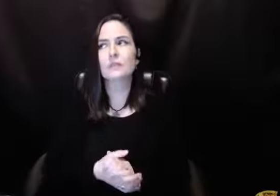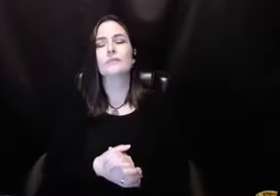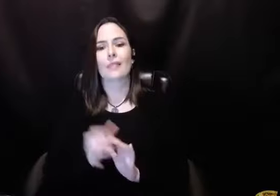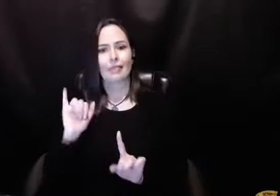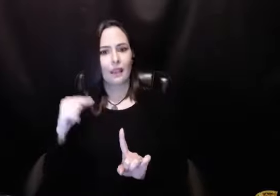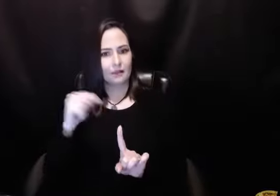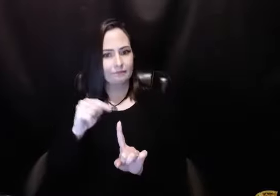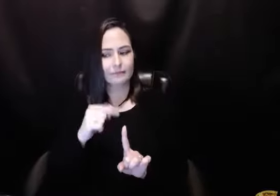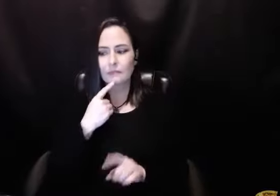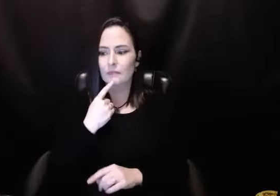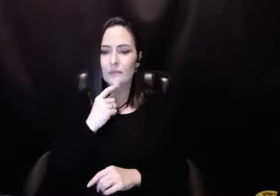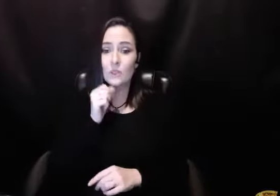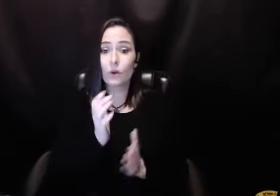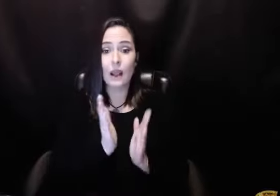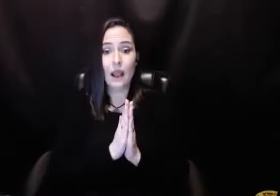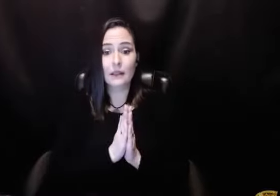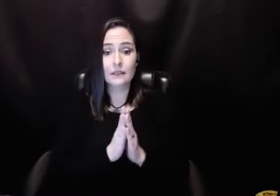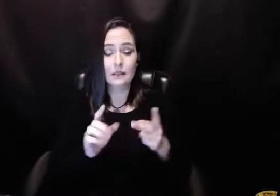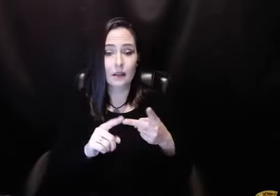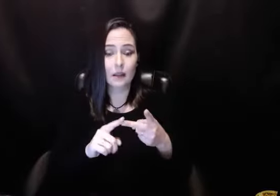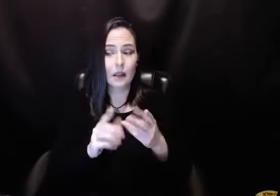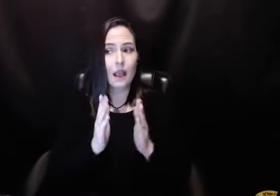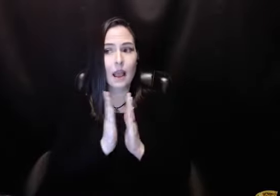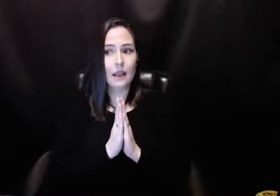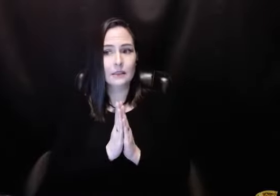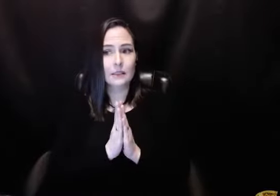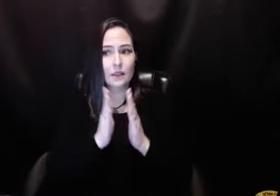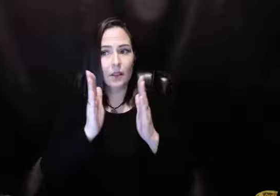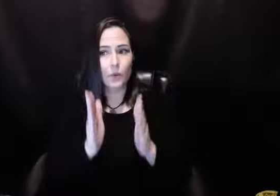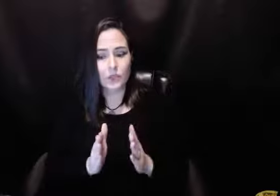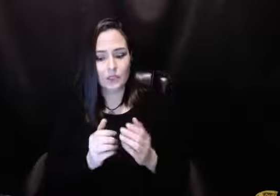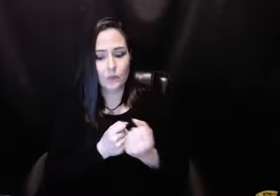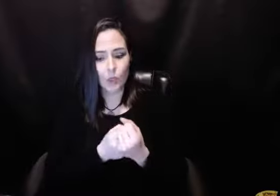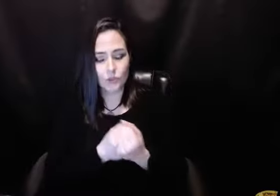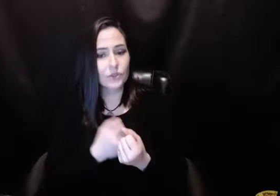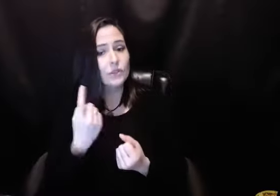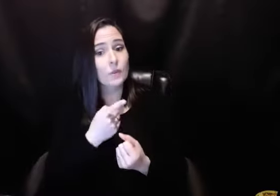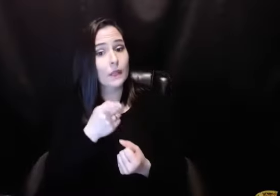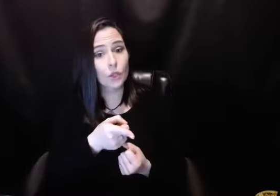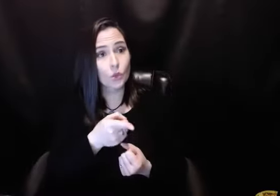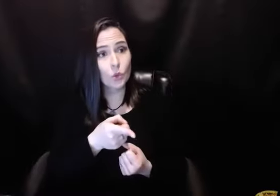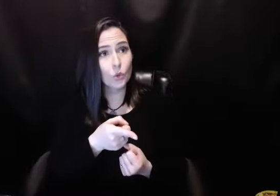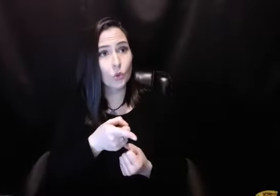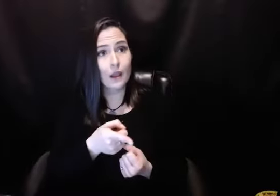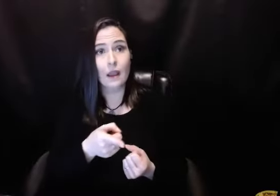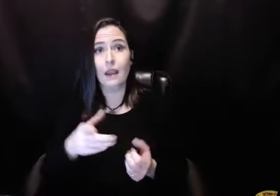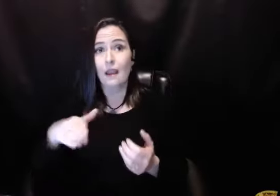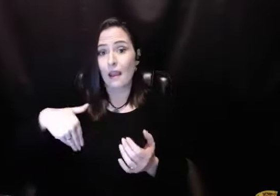and why I need to work these steps. It was right there. But then it said, don't ask this person being sponsored to do something I am not doing,